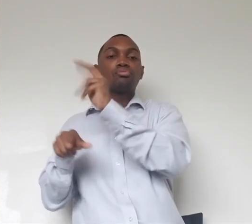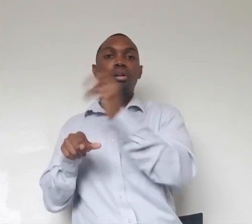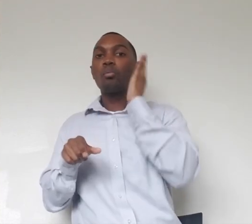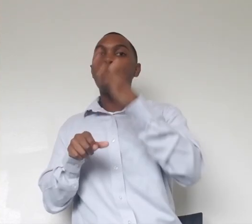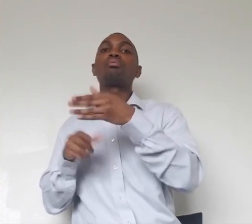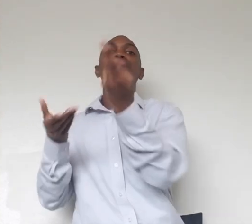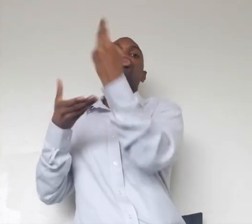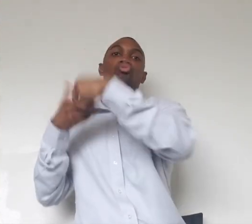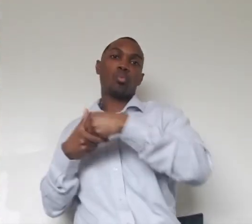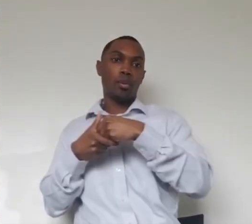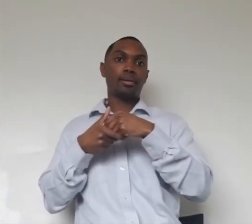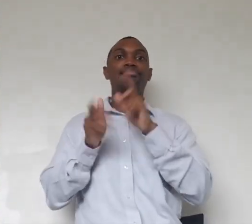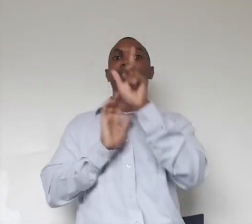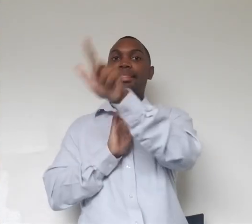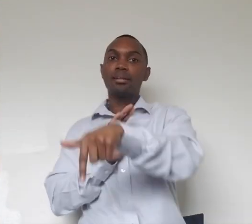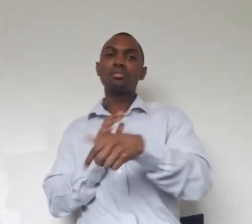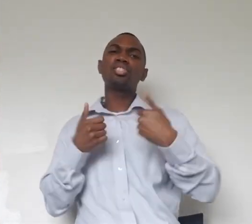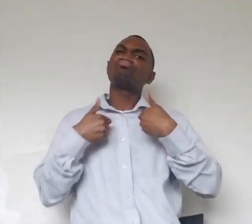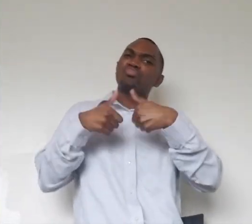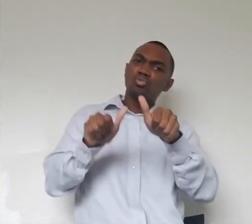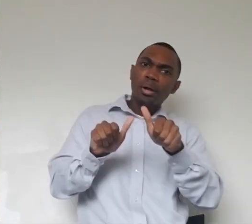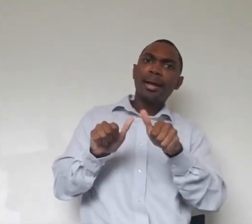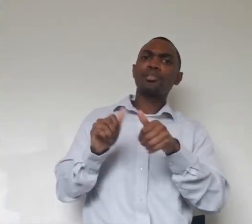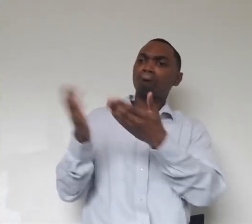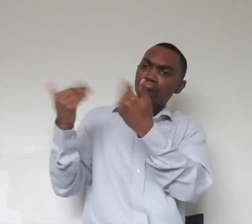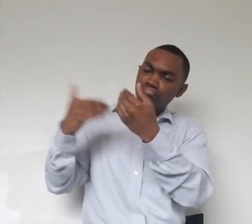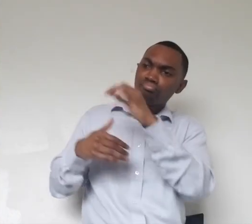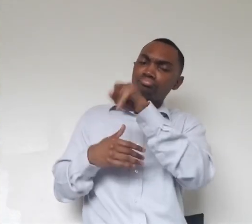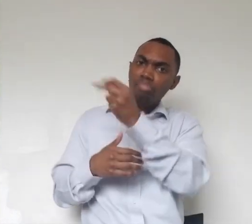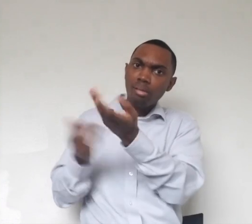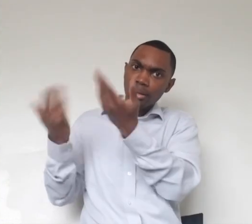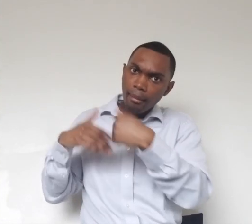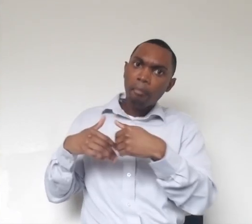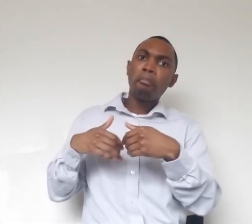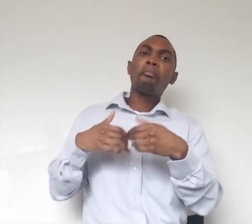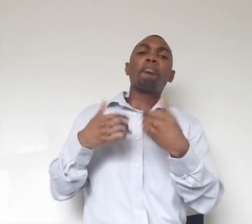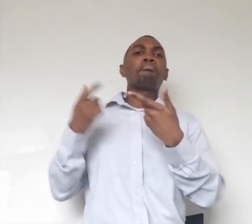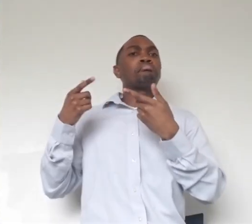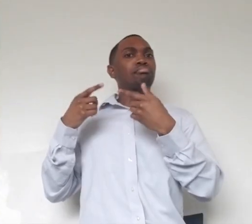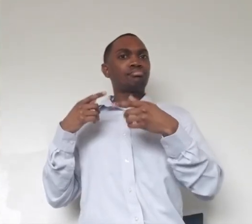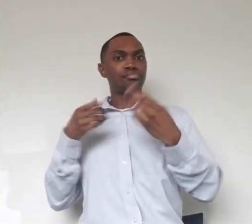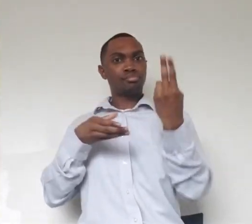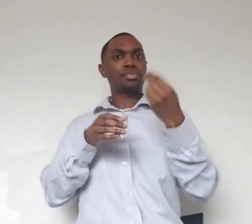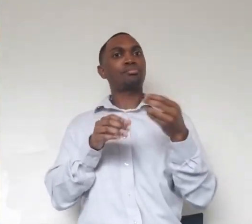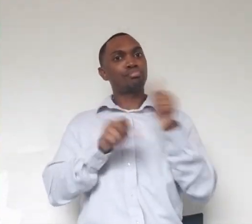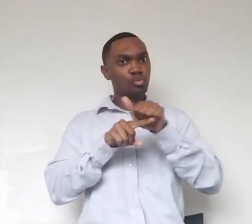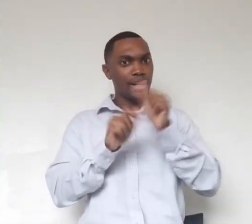We were going to try to get John out here and see if they would train together, but John opted out on this beautiful day. He said, nope, I don't feel